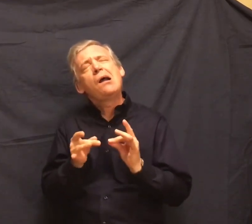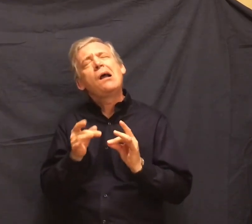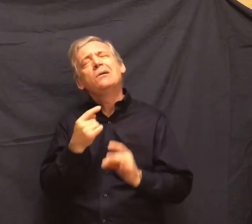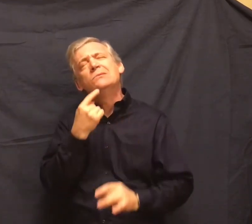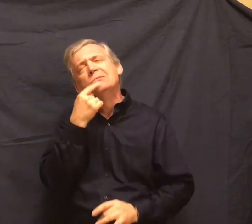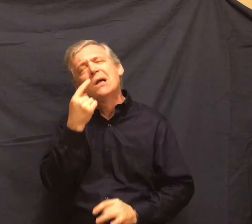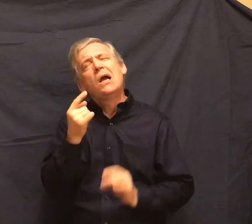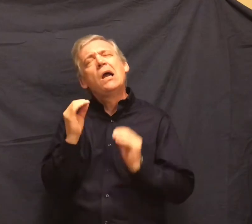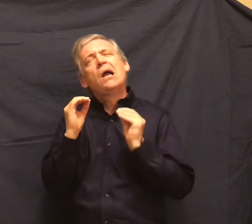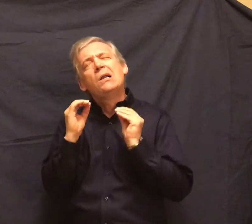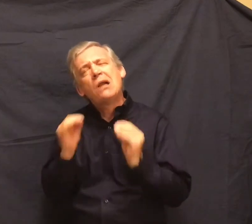nothing.